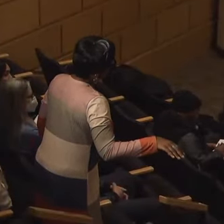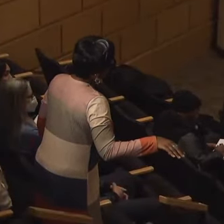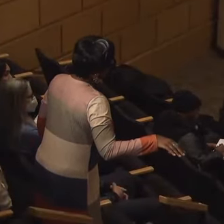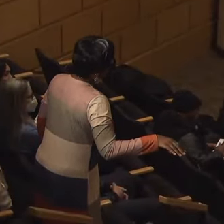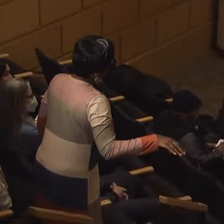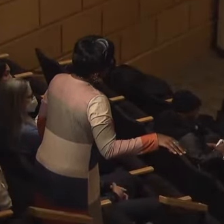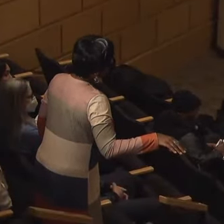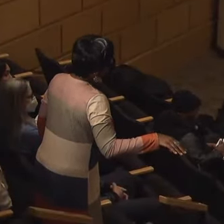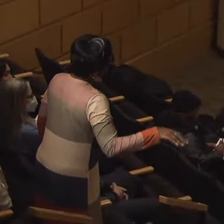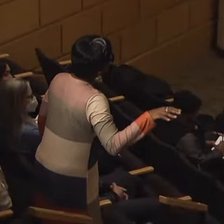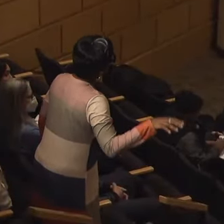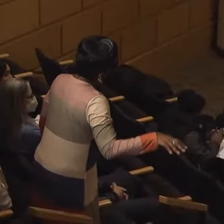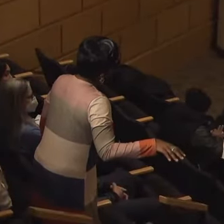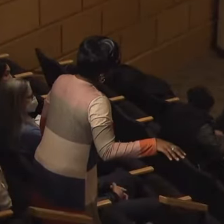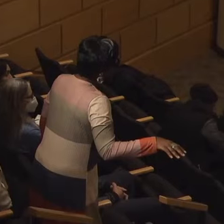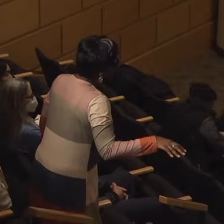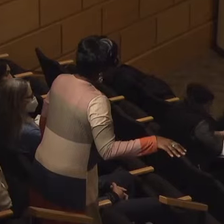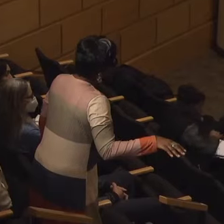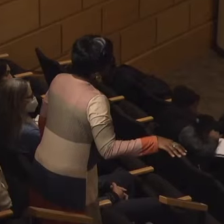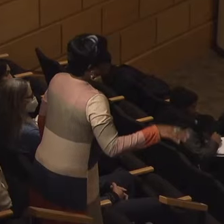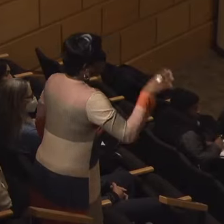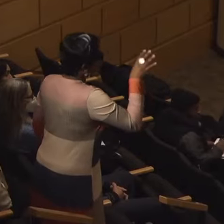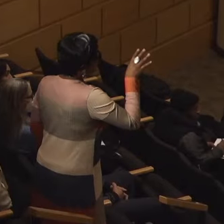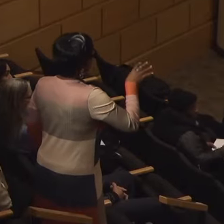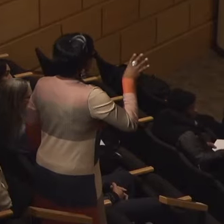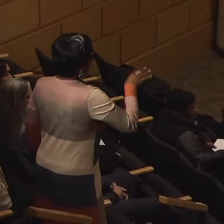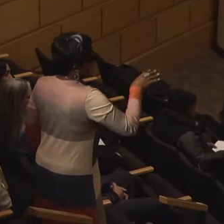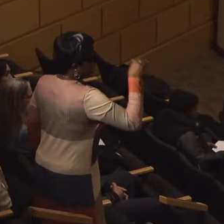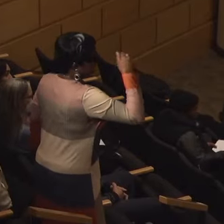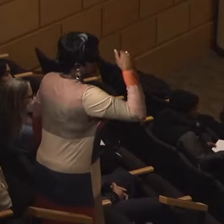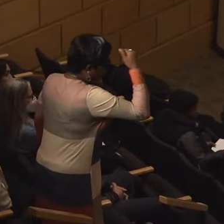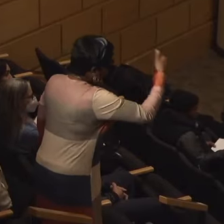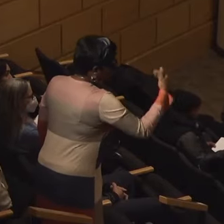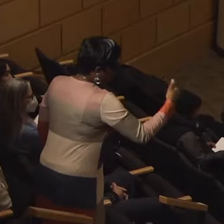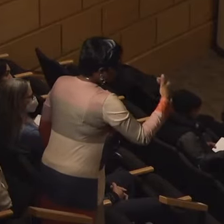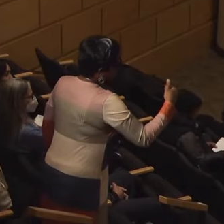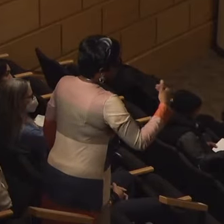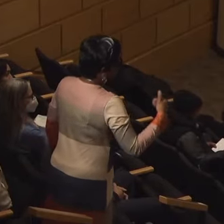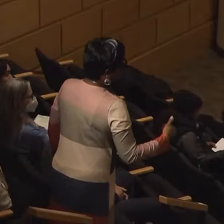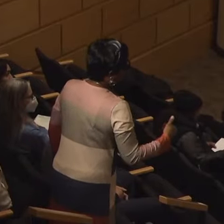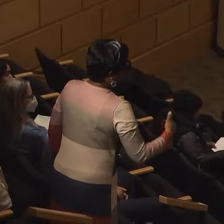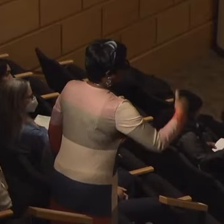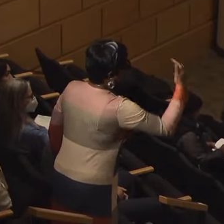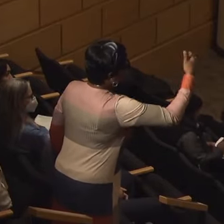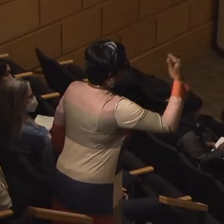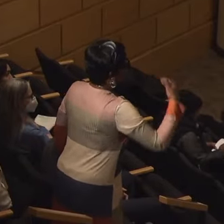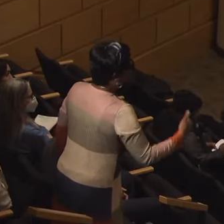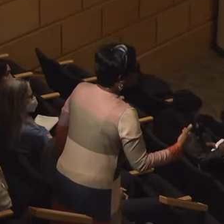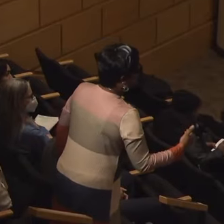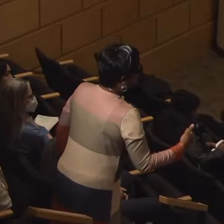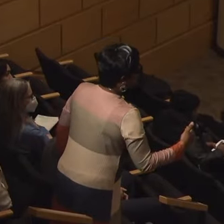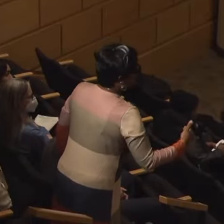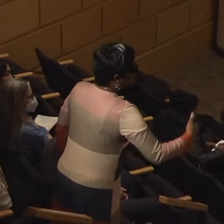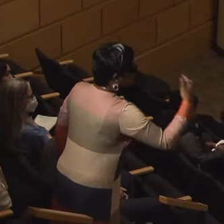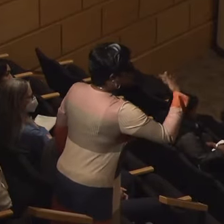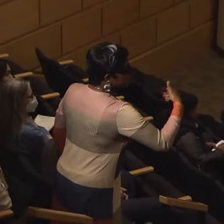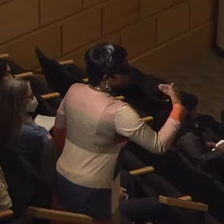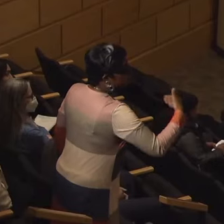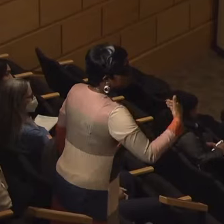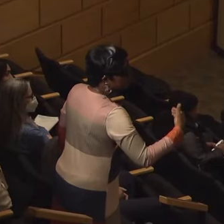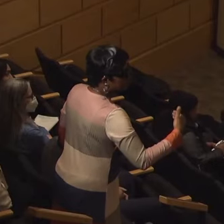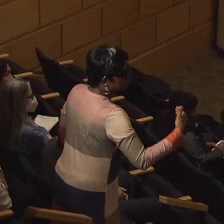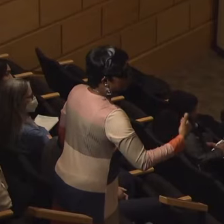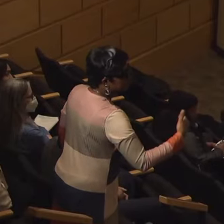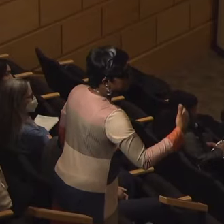Police Department. They're special. So you have to, what is the agenda? What is the curriculum? See,